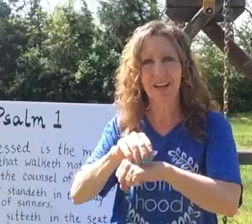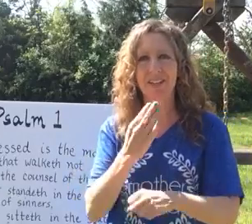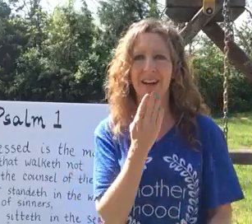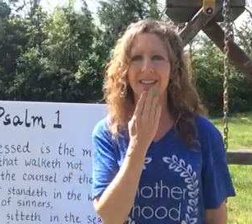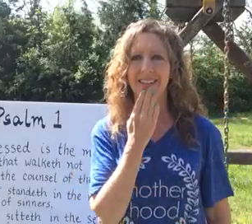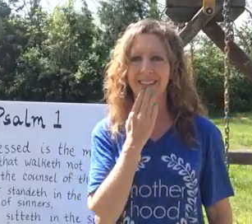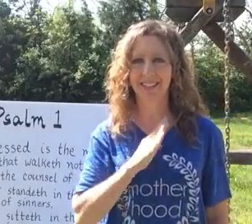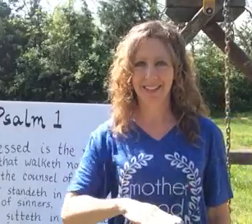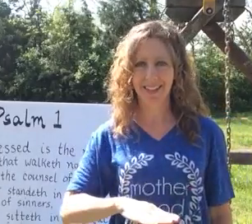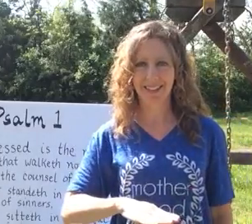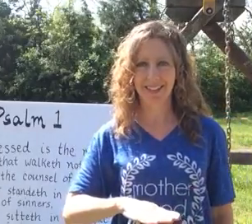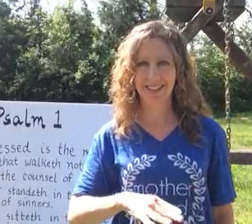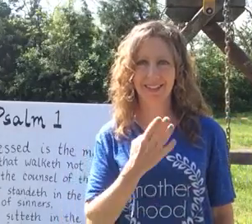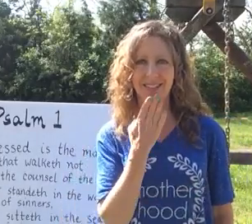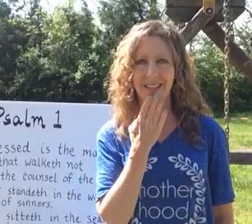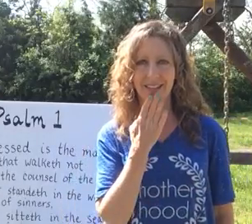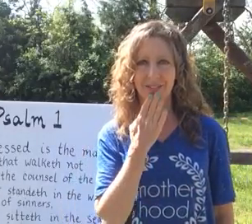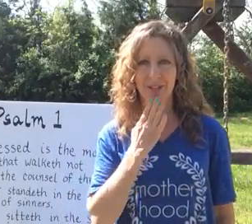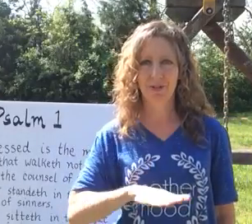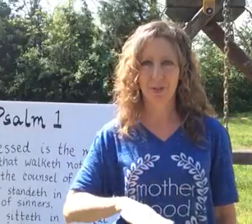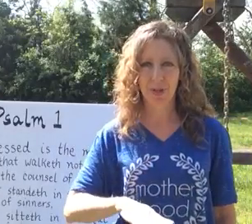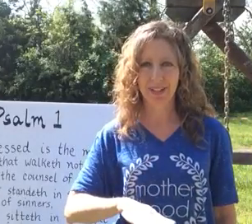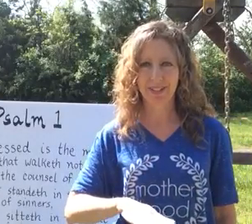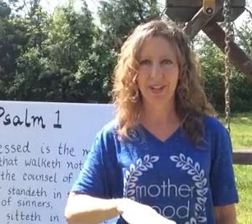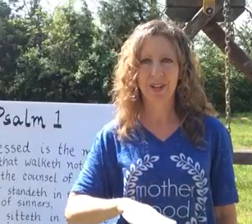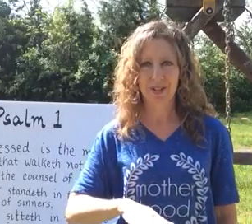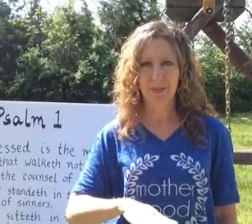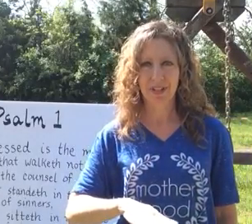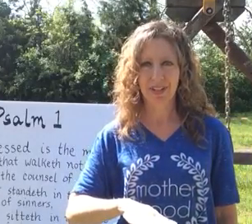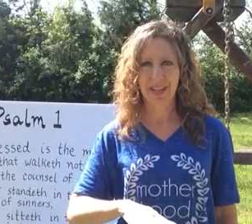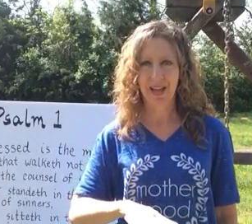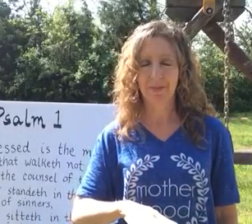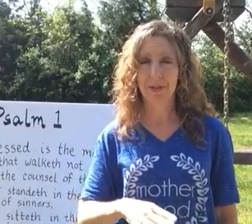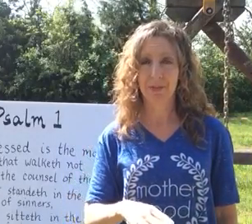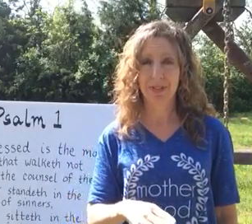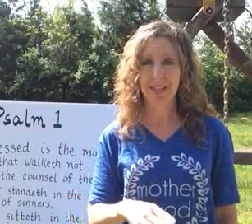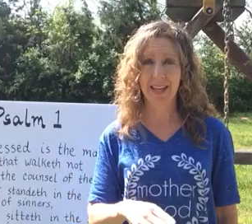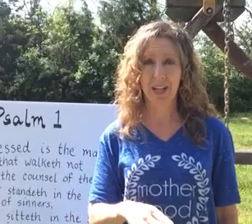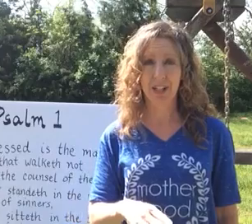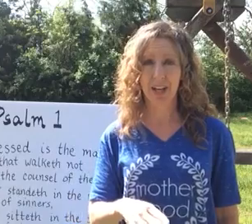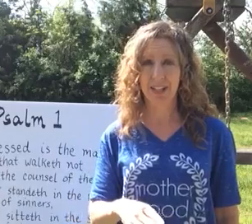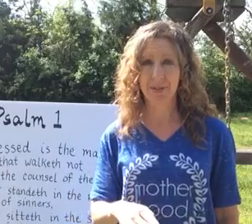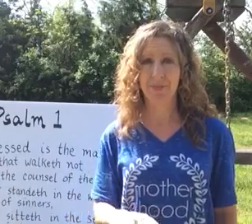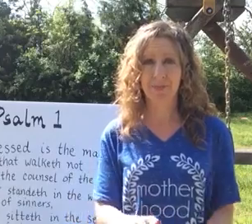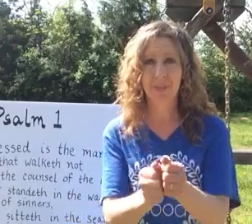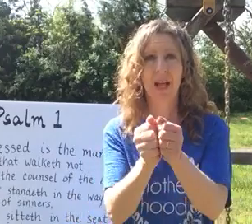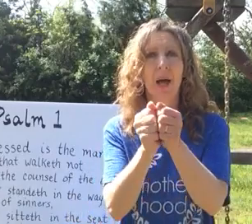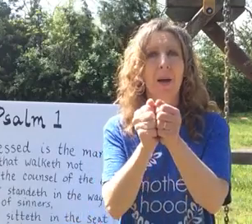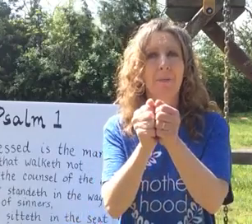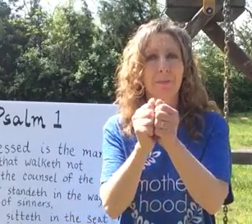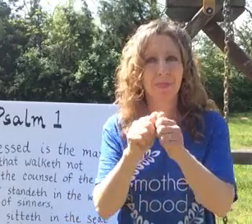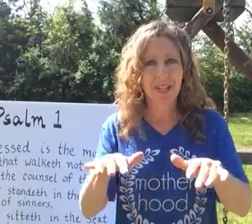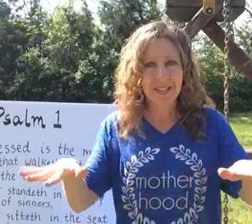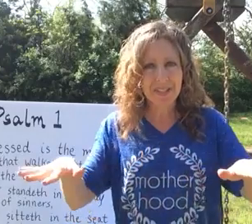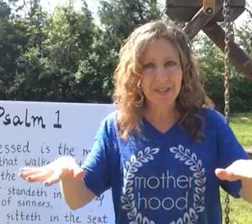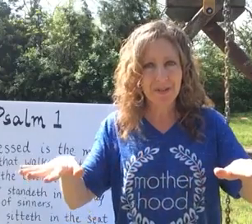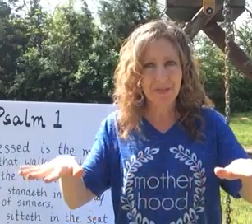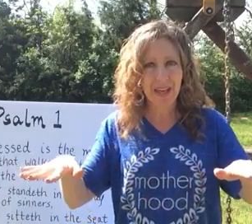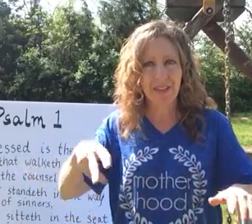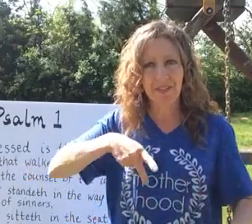ungodly. Ungodly. It's a sign for wicked, something like that, but I'm going to say ungodly. Blessed is the man